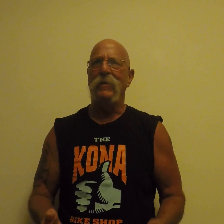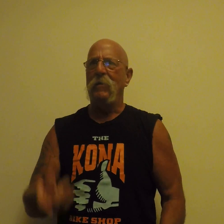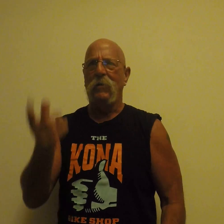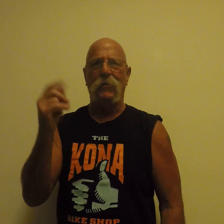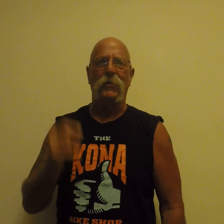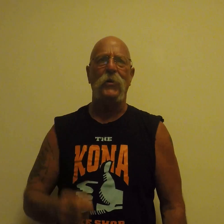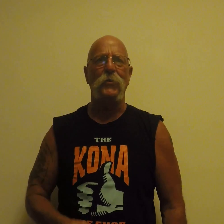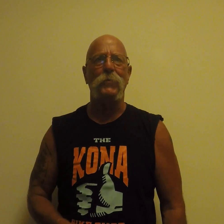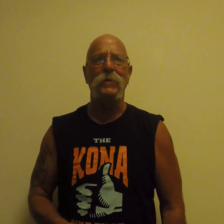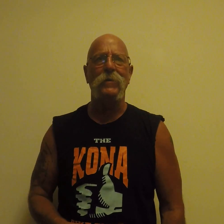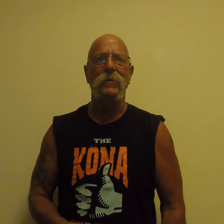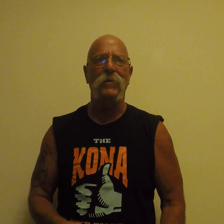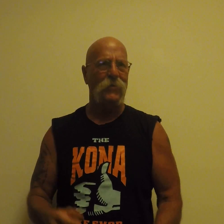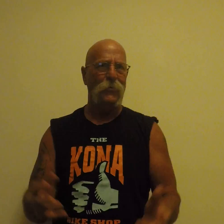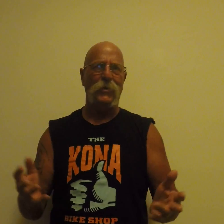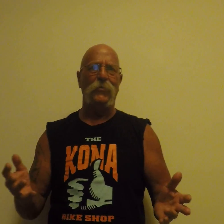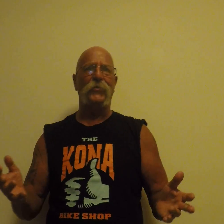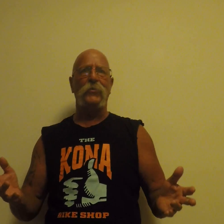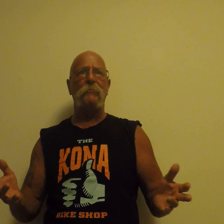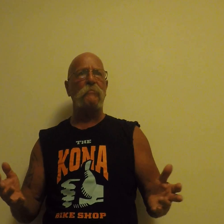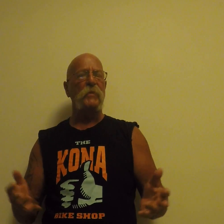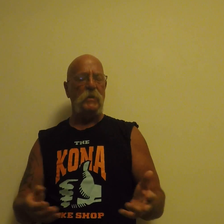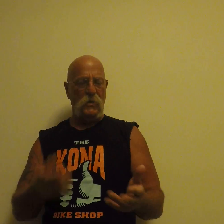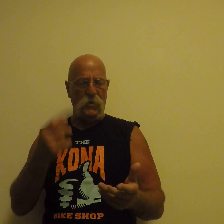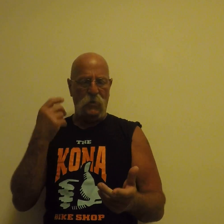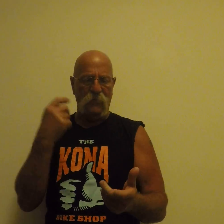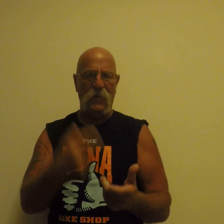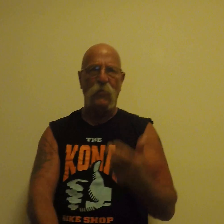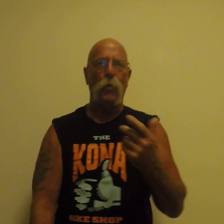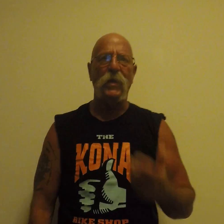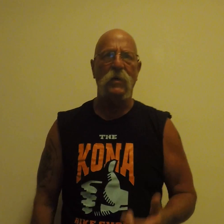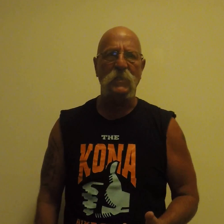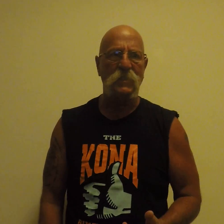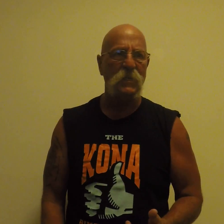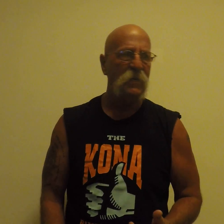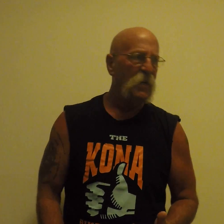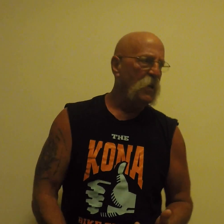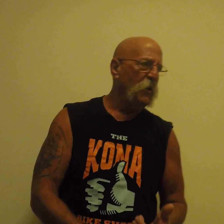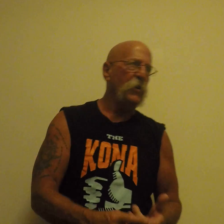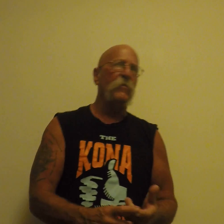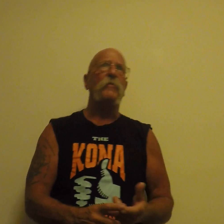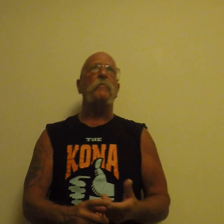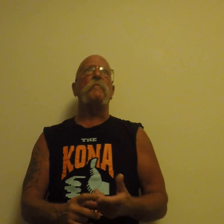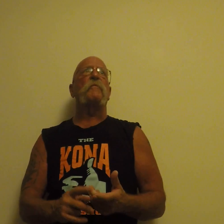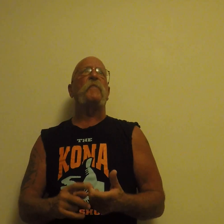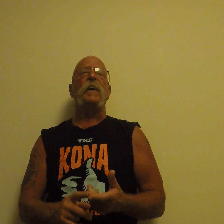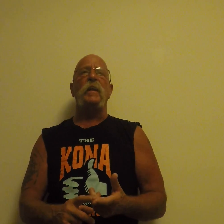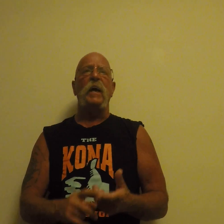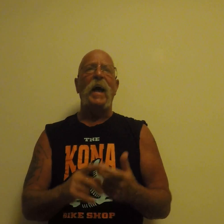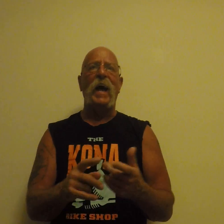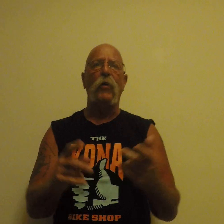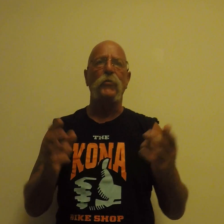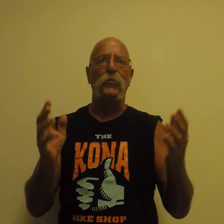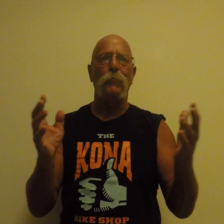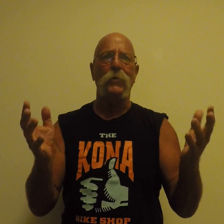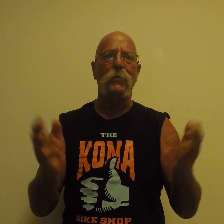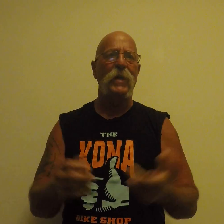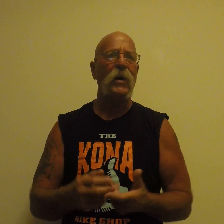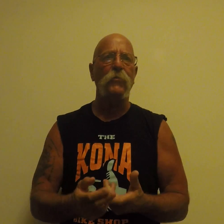Click on your button and go to YouTube. You can find weight loss. You can find how to build it, how to